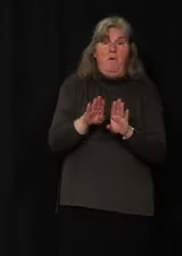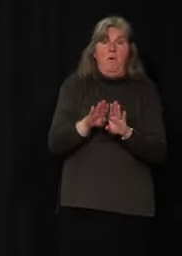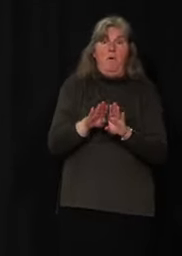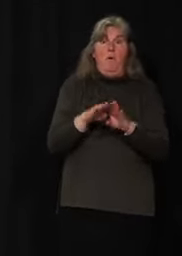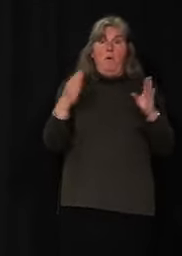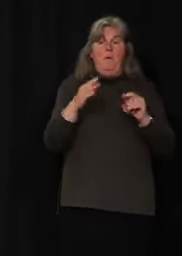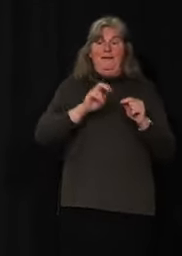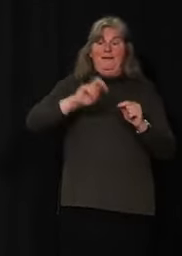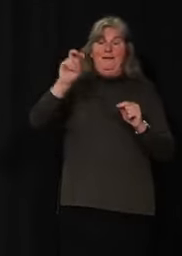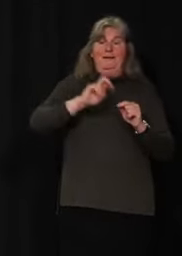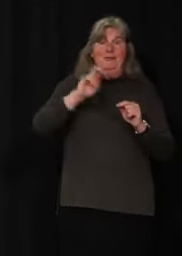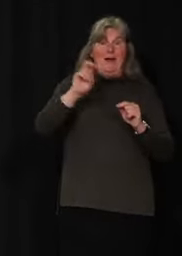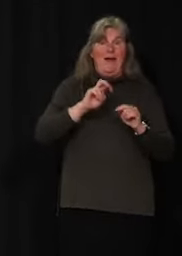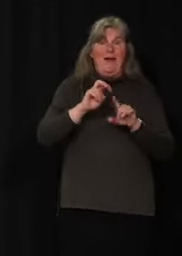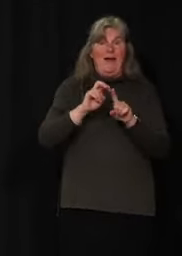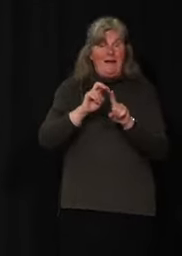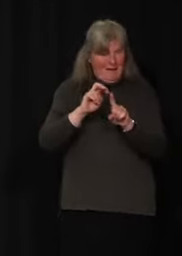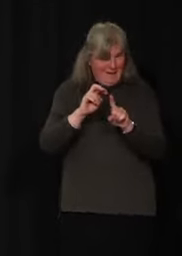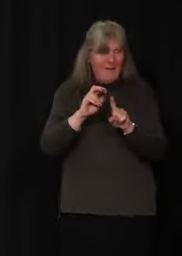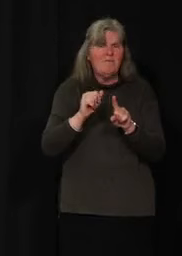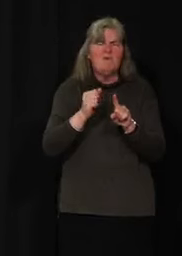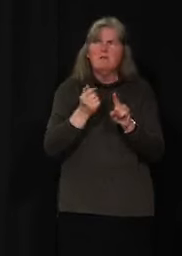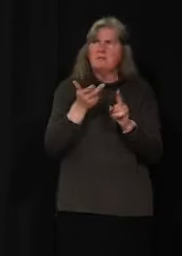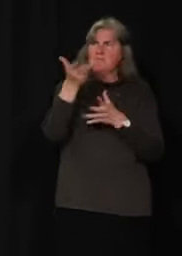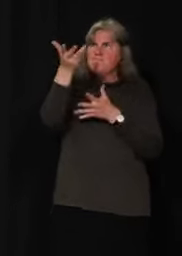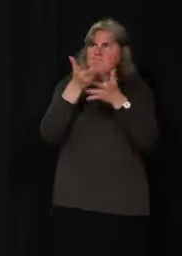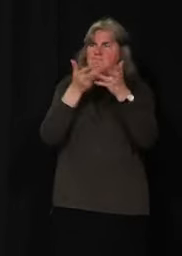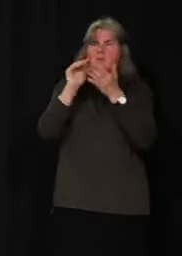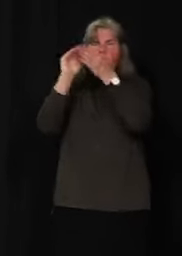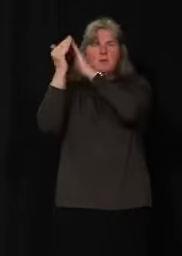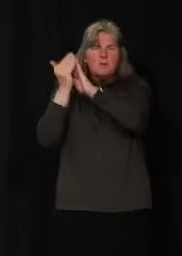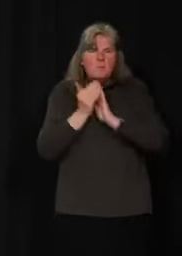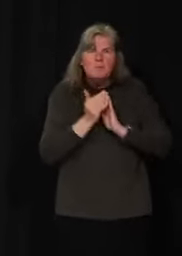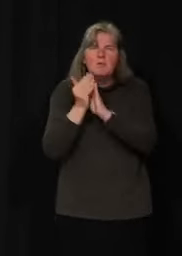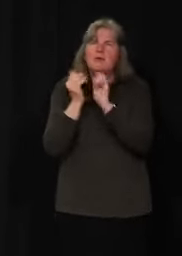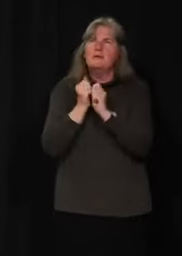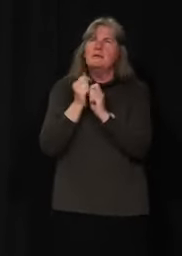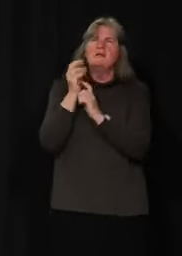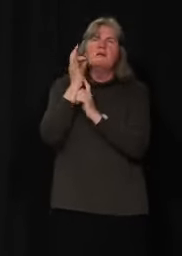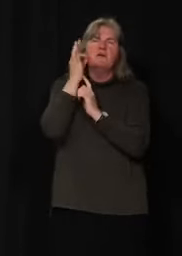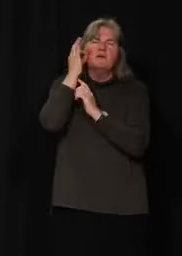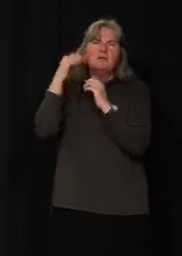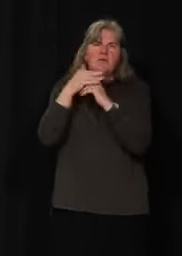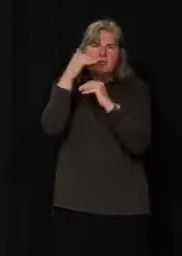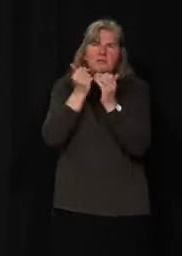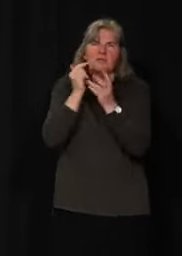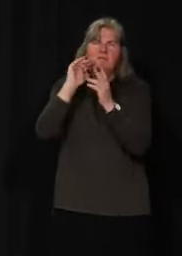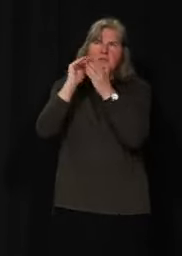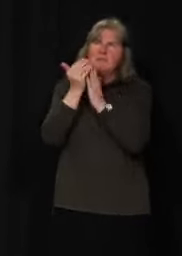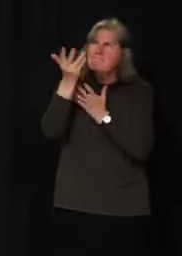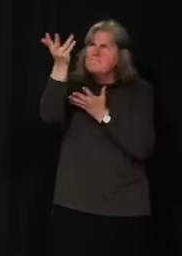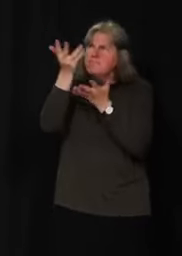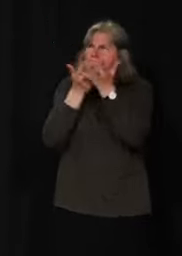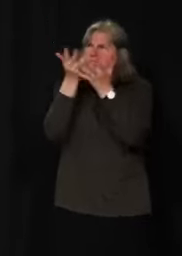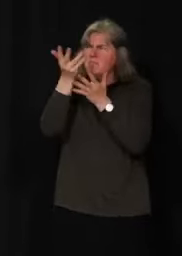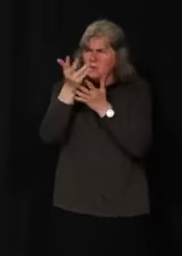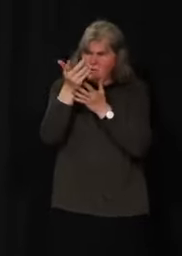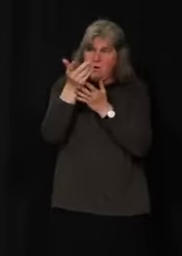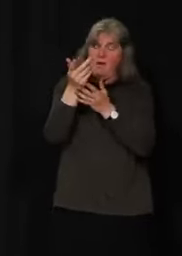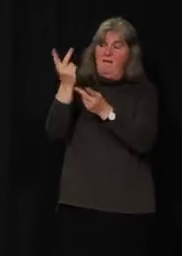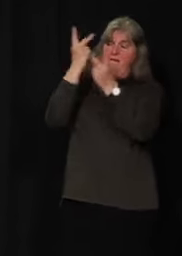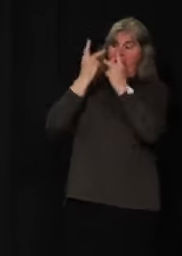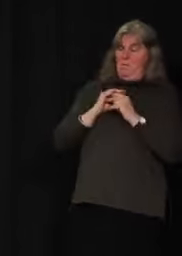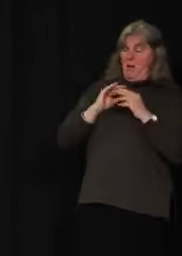continue to work with communities, municipalities, First Nations governments to make sure that they are comfortable with visitors in their